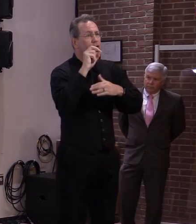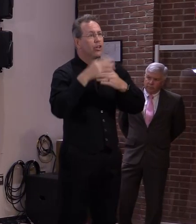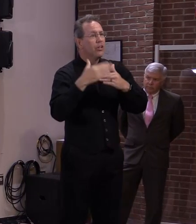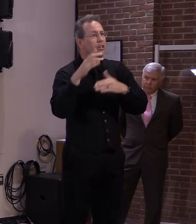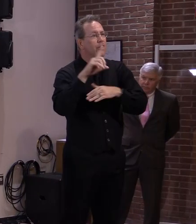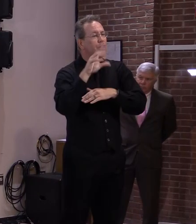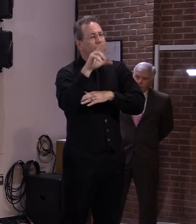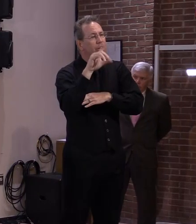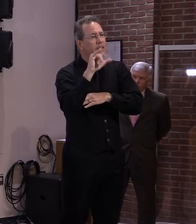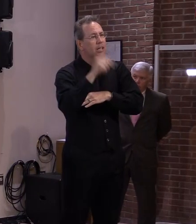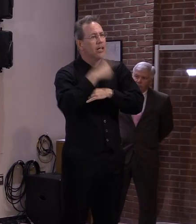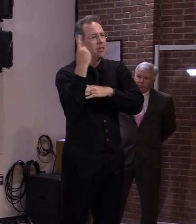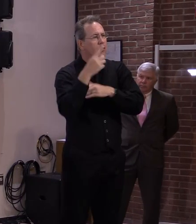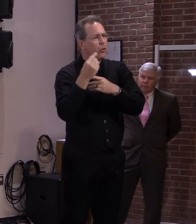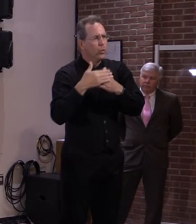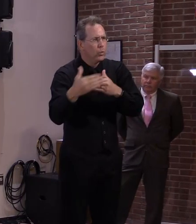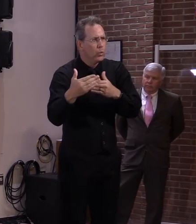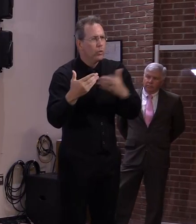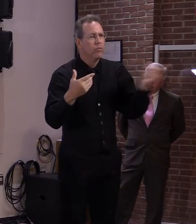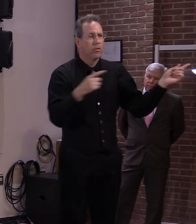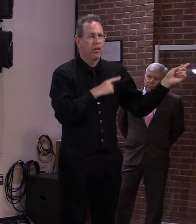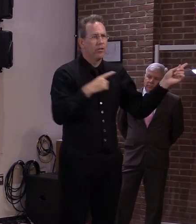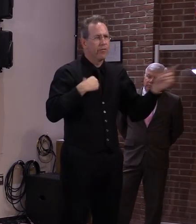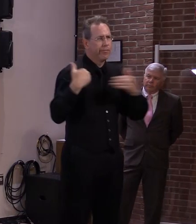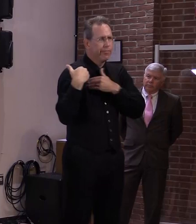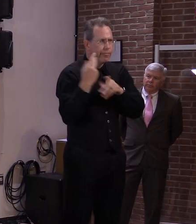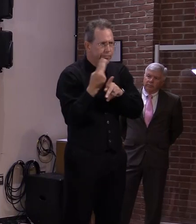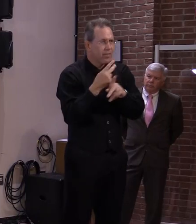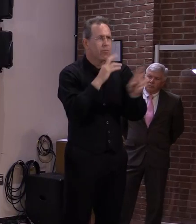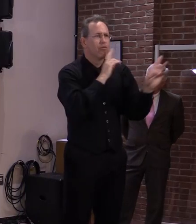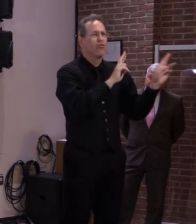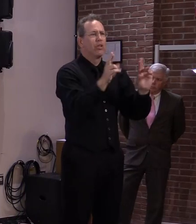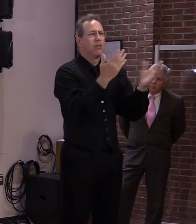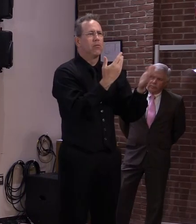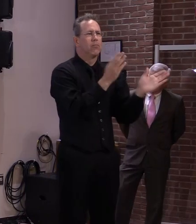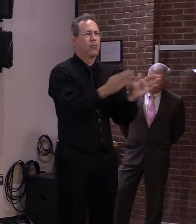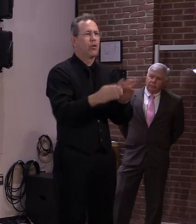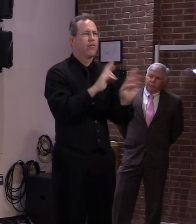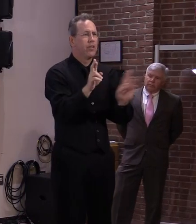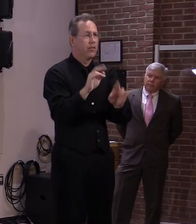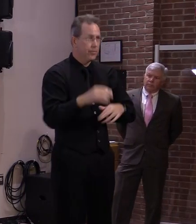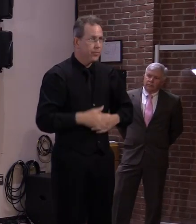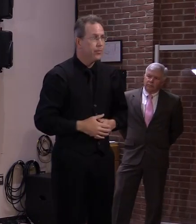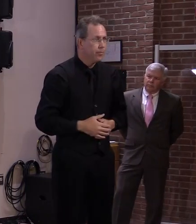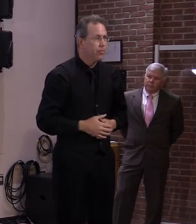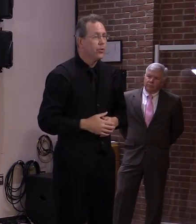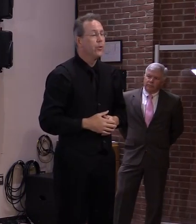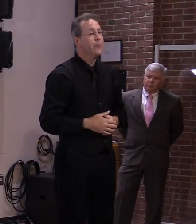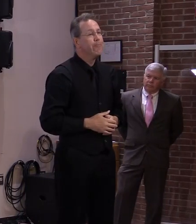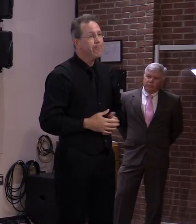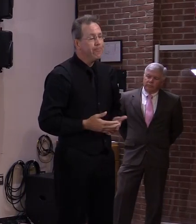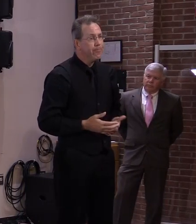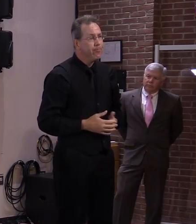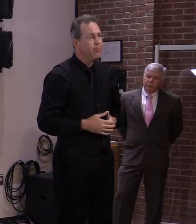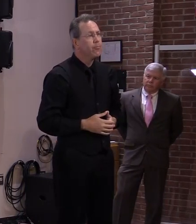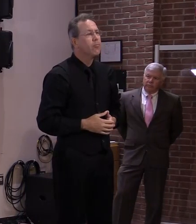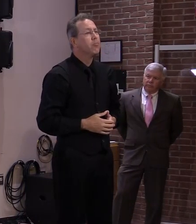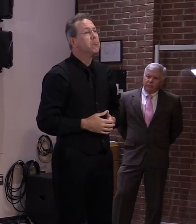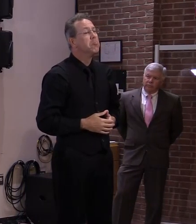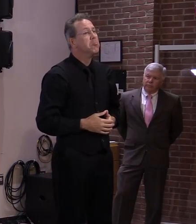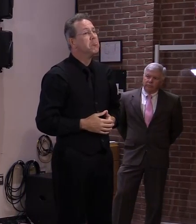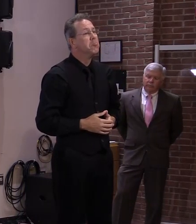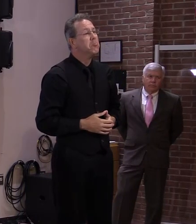acts in order, so to speak. And I think it's at that point up to the judiciary